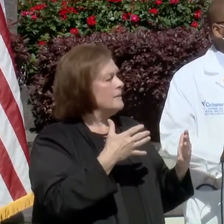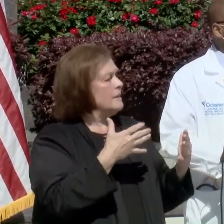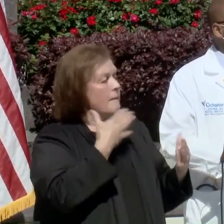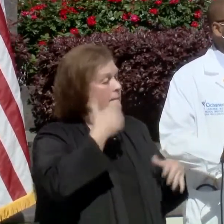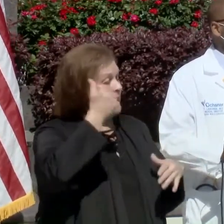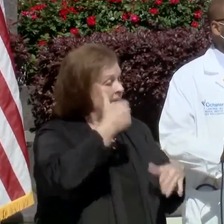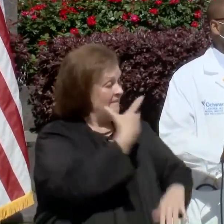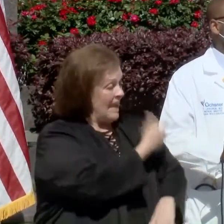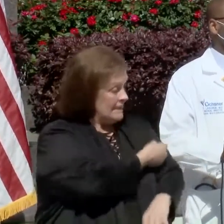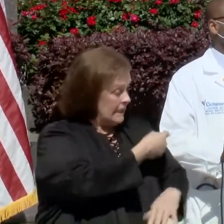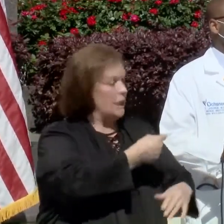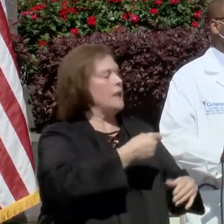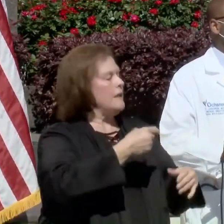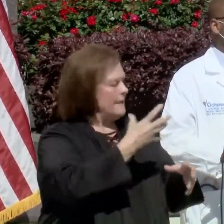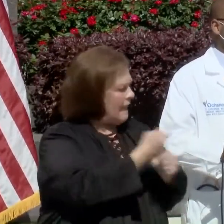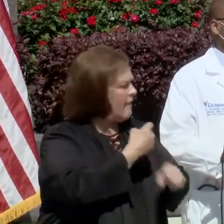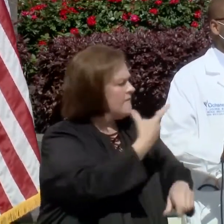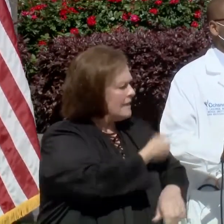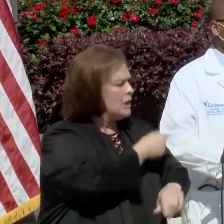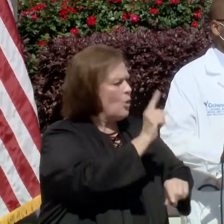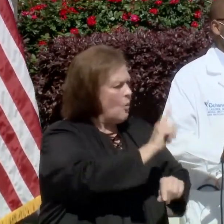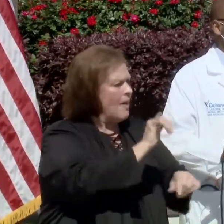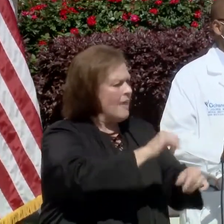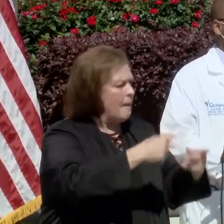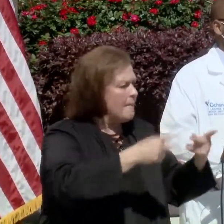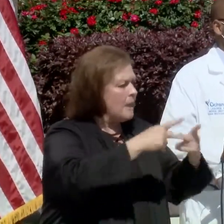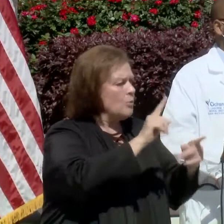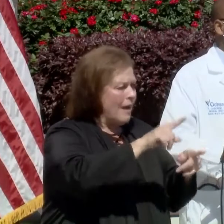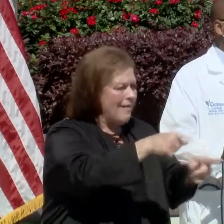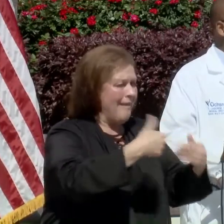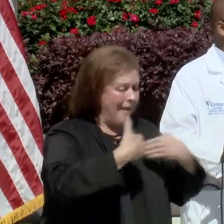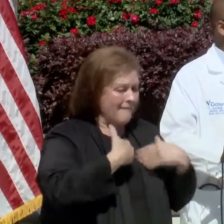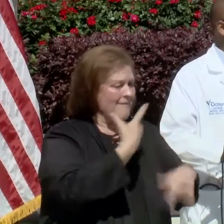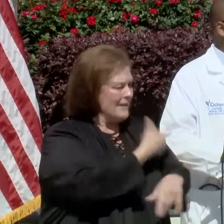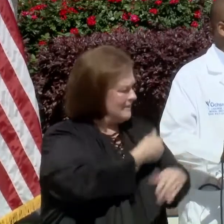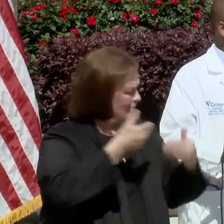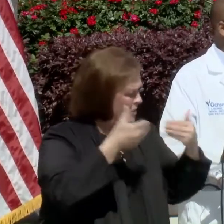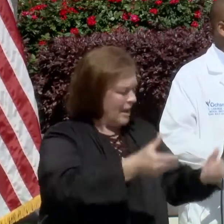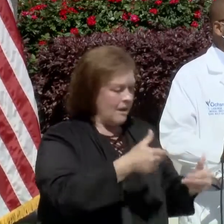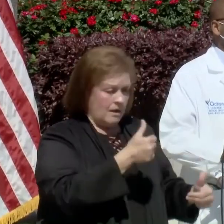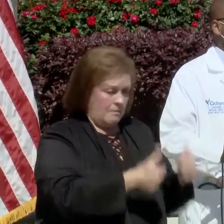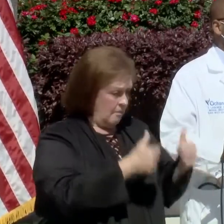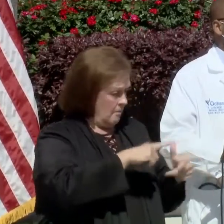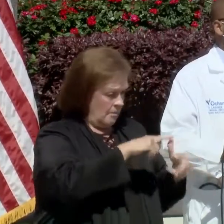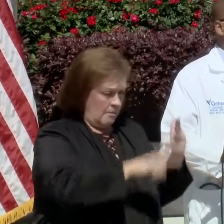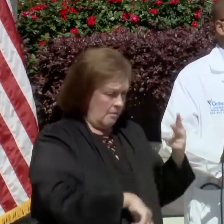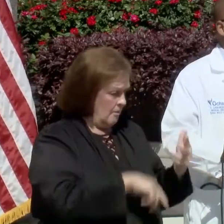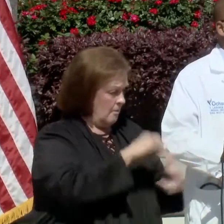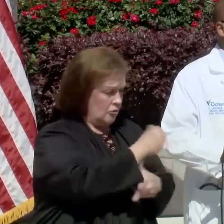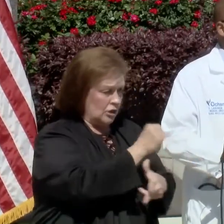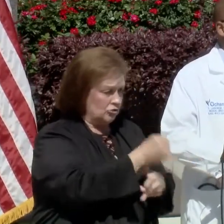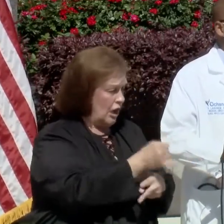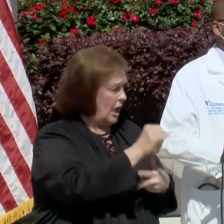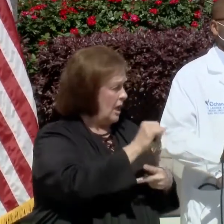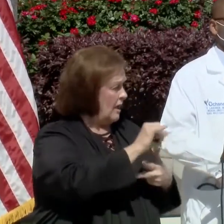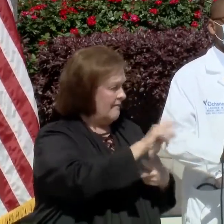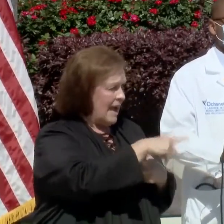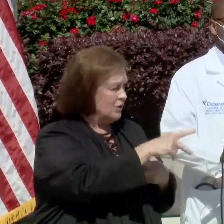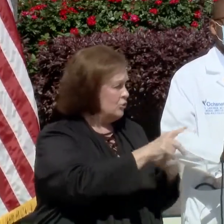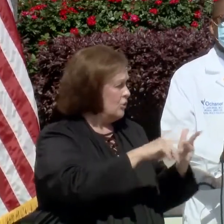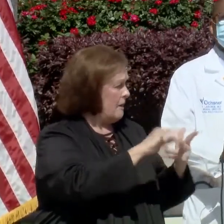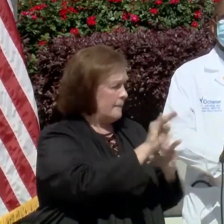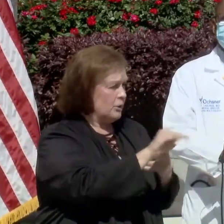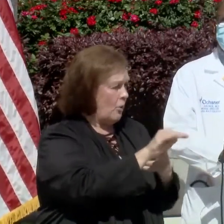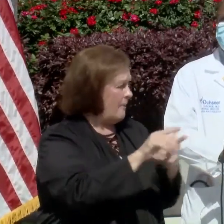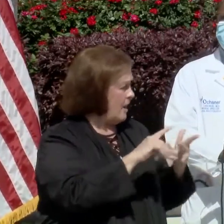the best vaccine is the vaccine that you can actually get into your arm. So whether it's J&J, whether it's the Pfizer, whether it's